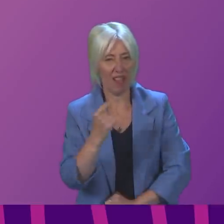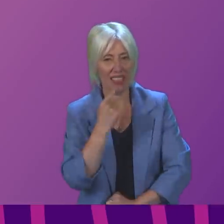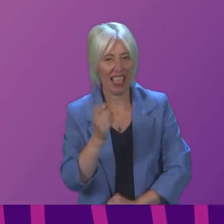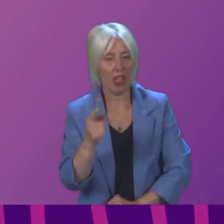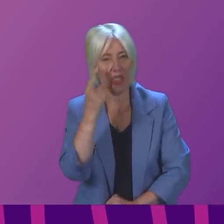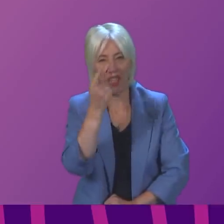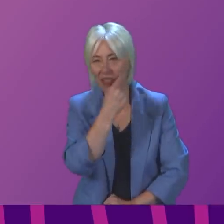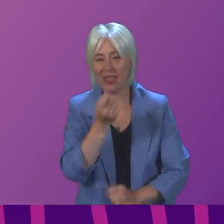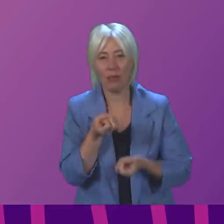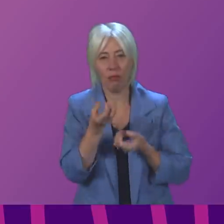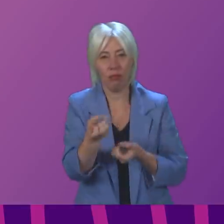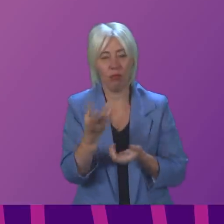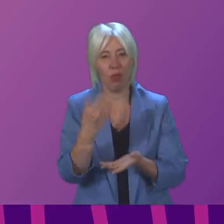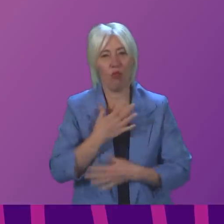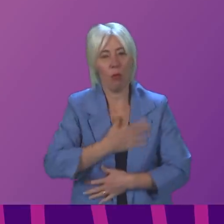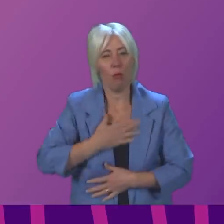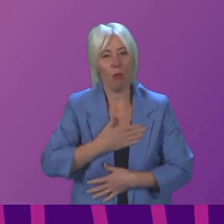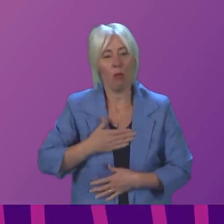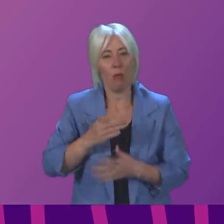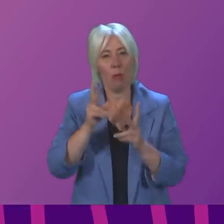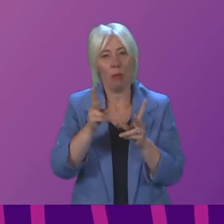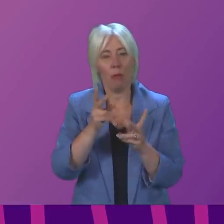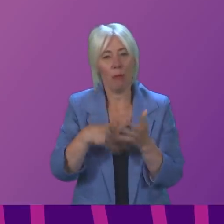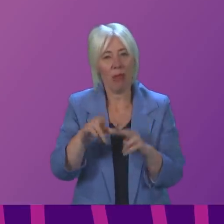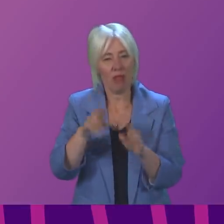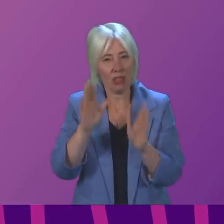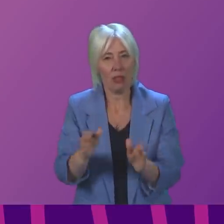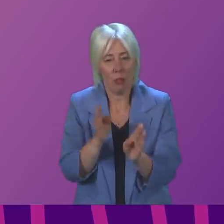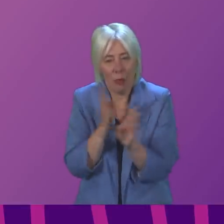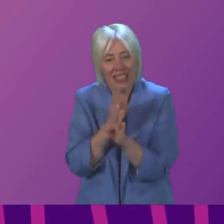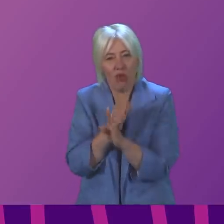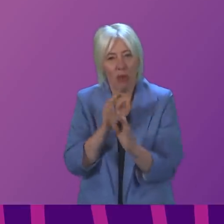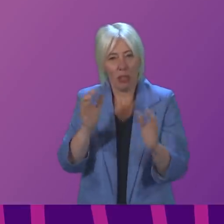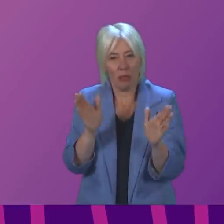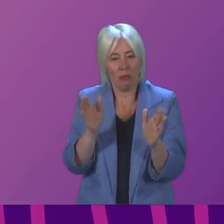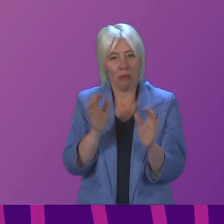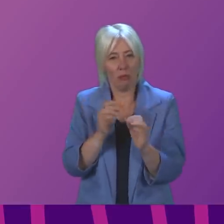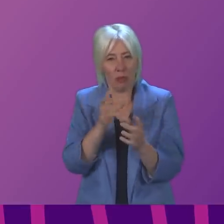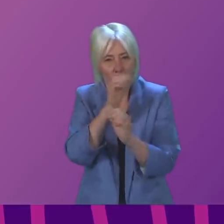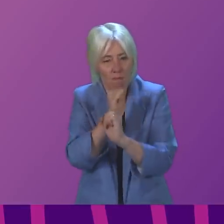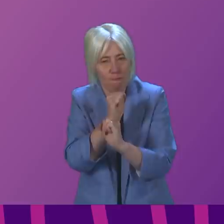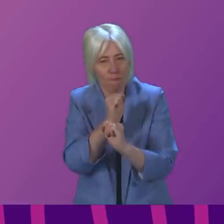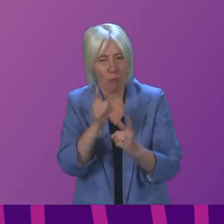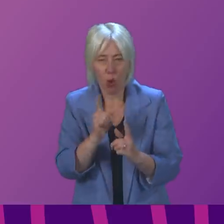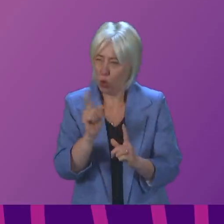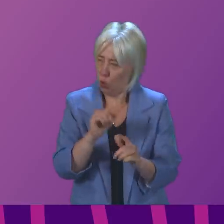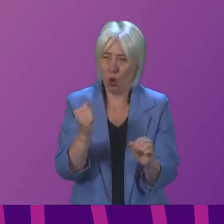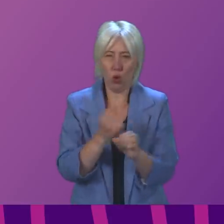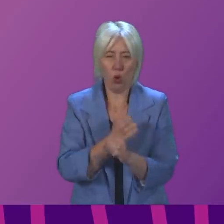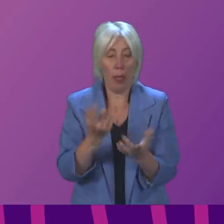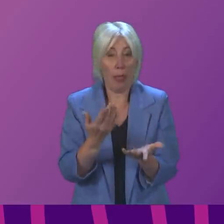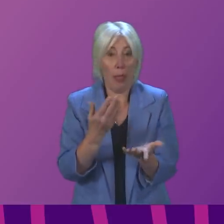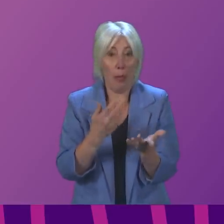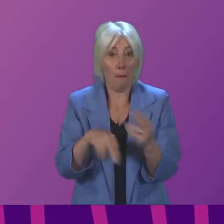secret. So can I ask the First Minister, beyond the public inquiry, what steps will be taken now for these allegations made by